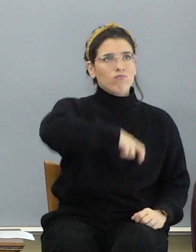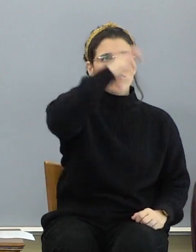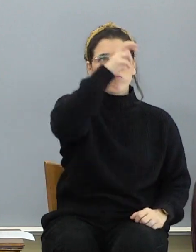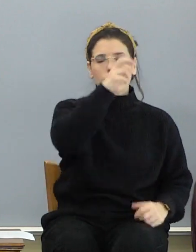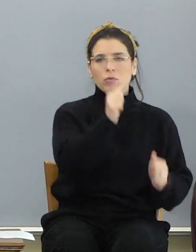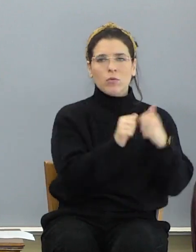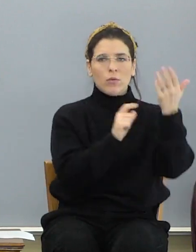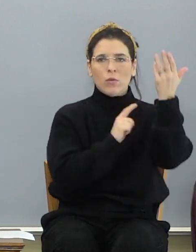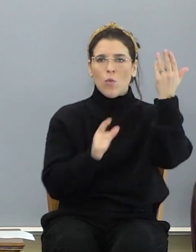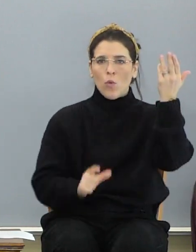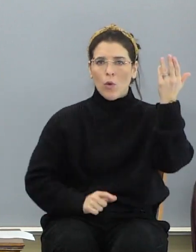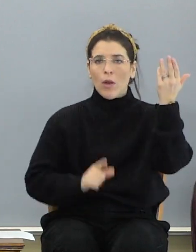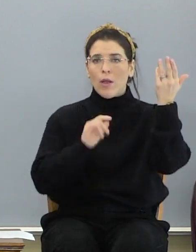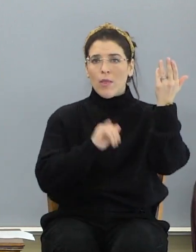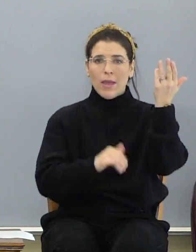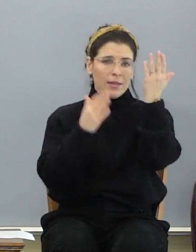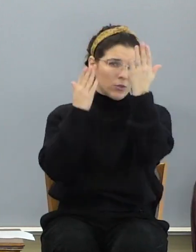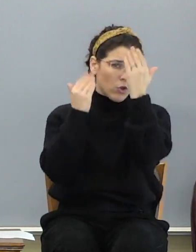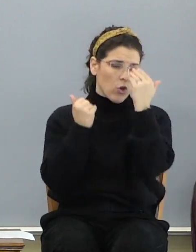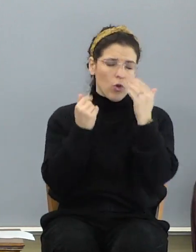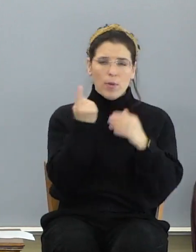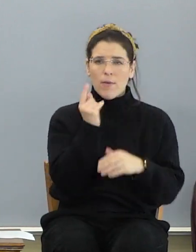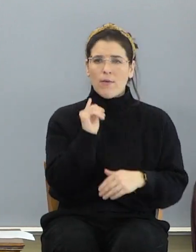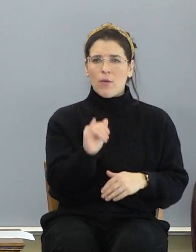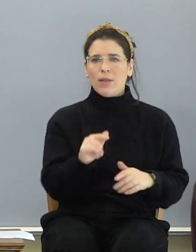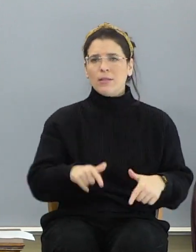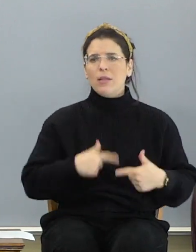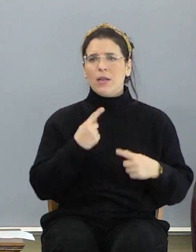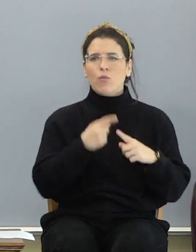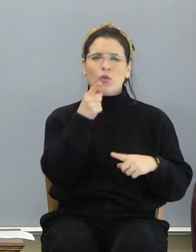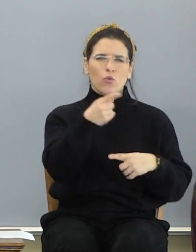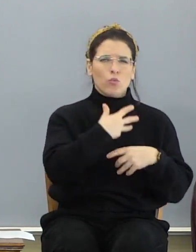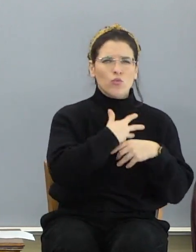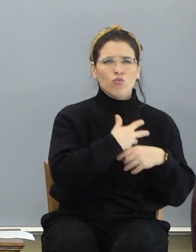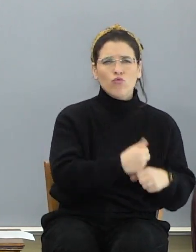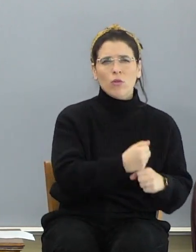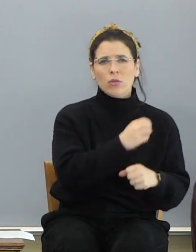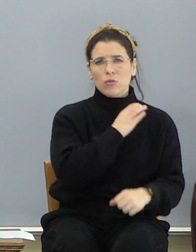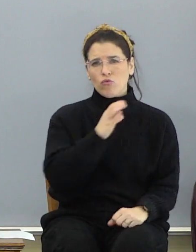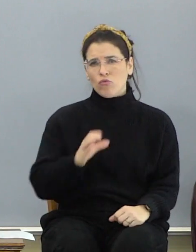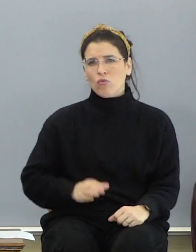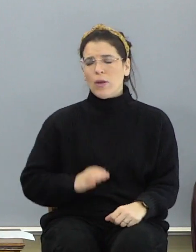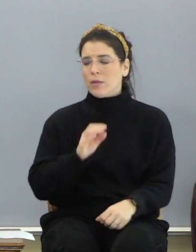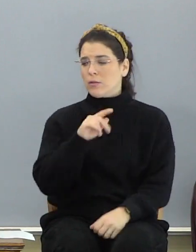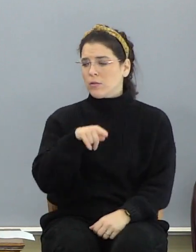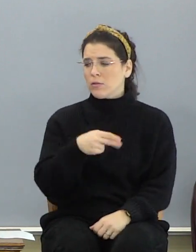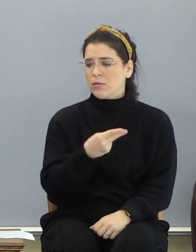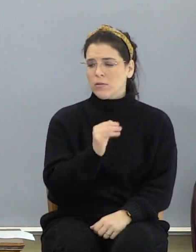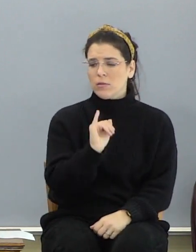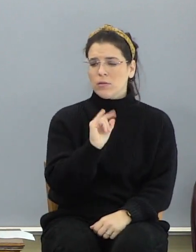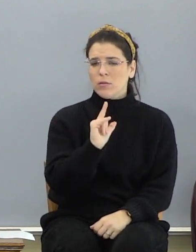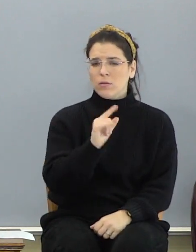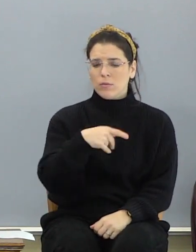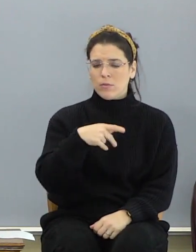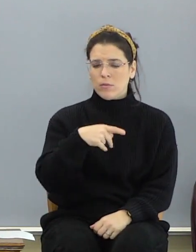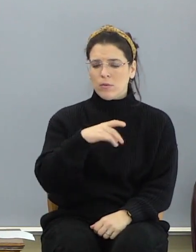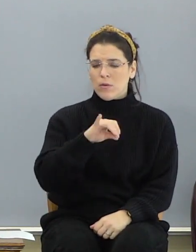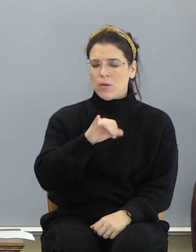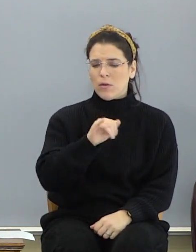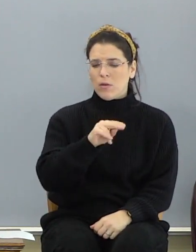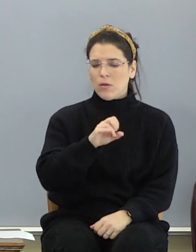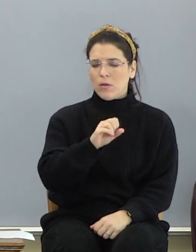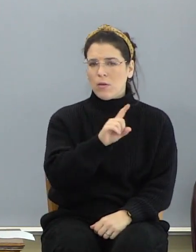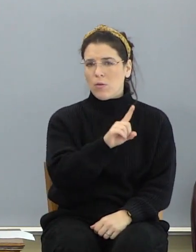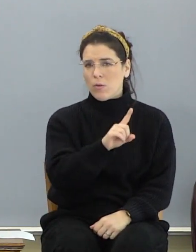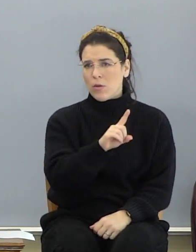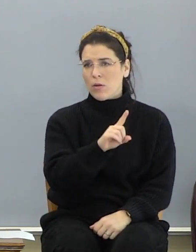That's the hope of everlasting life that you got when you trusted Christ. 2 Corinthians chapter 1, he expounds on that.